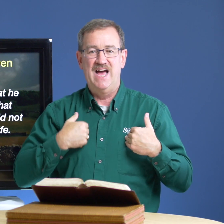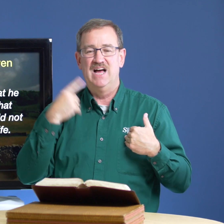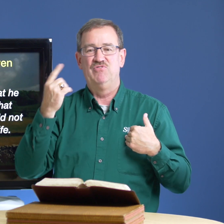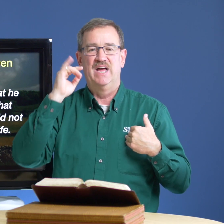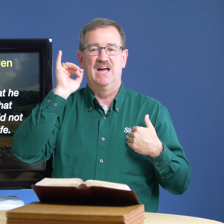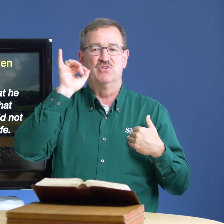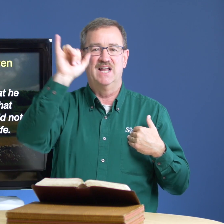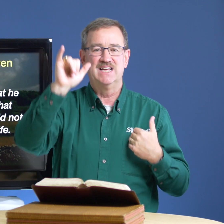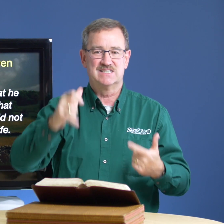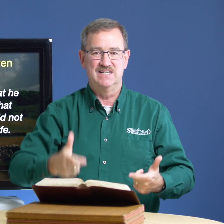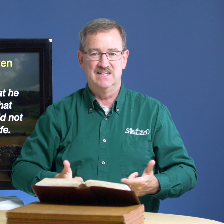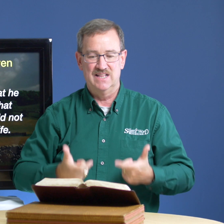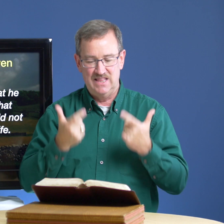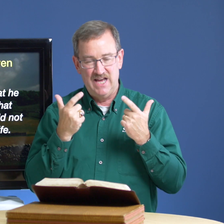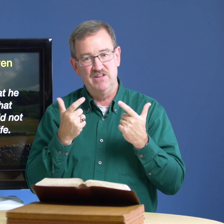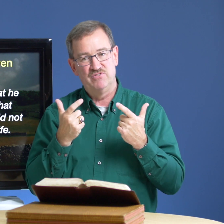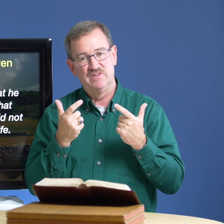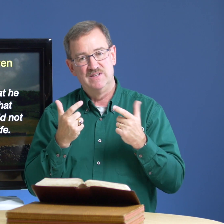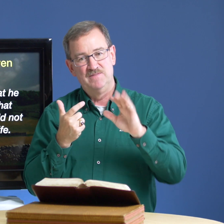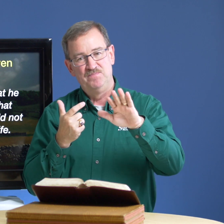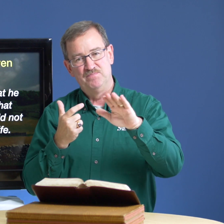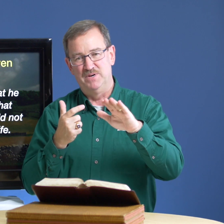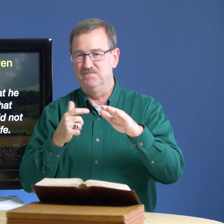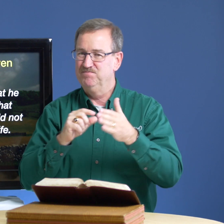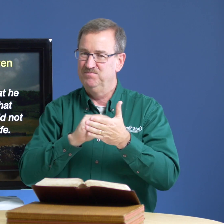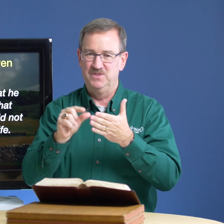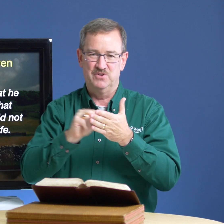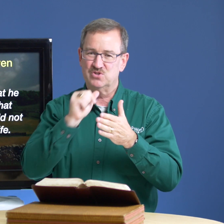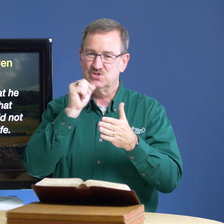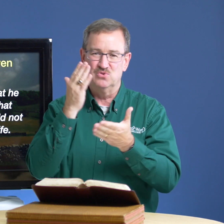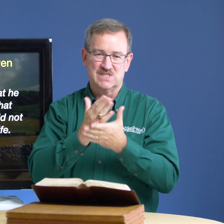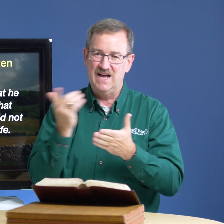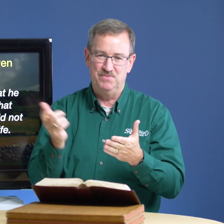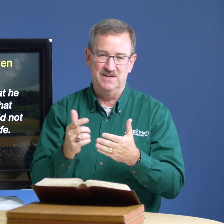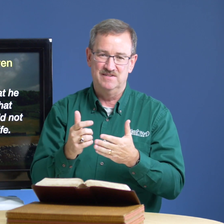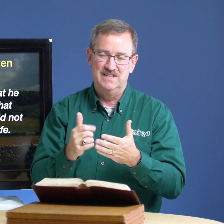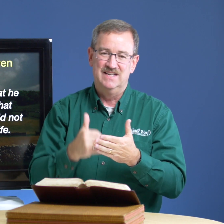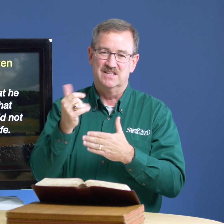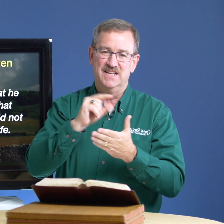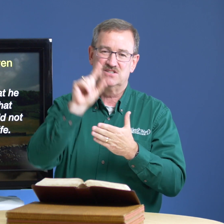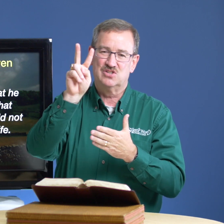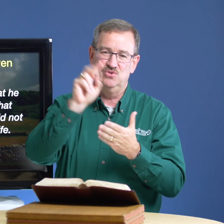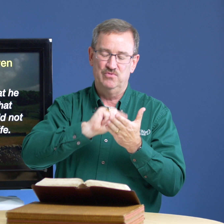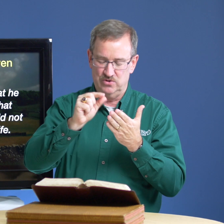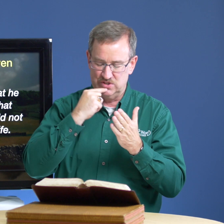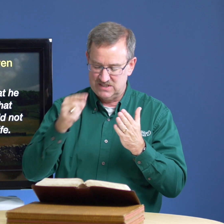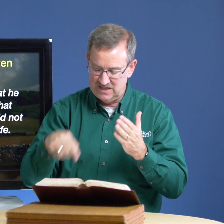have everlasting life but the verses don't stop there the next two verses say